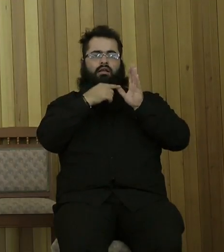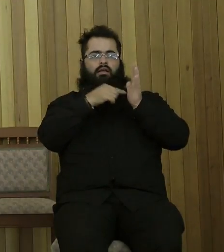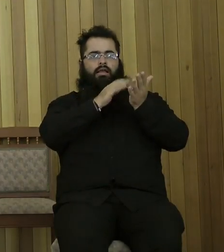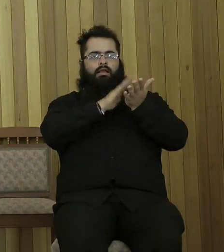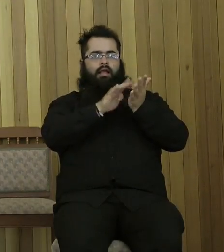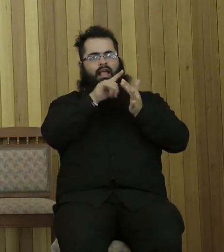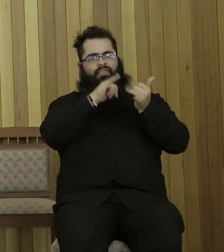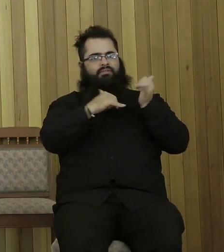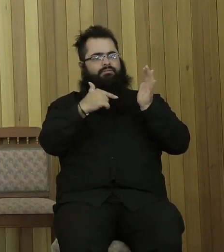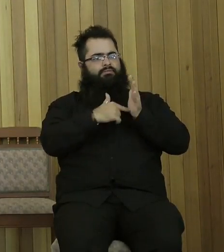who God was.